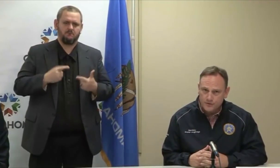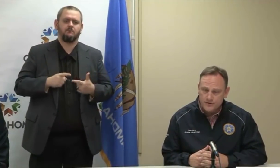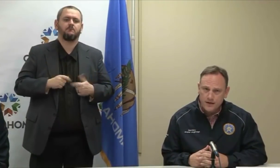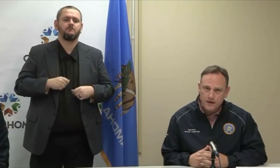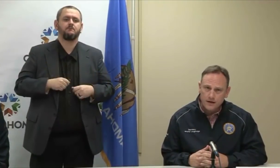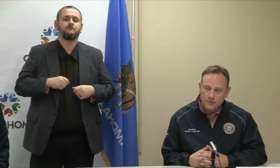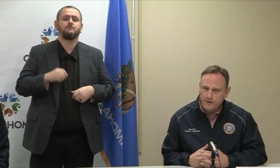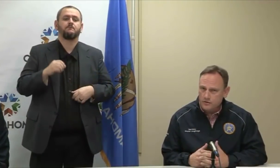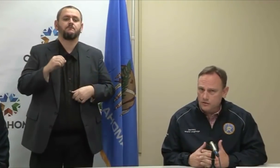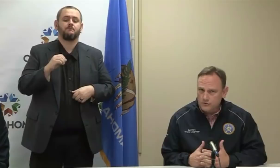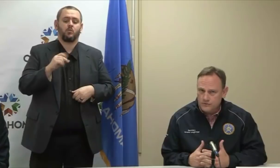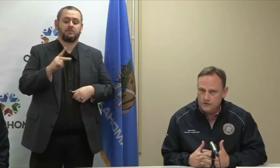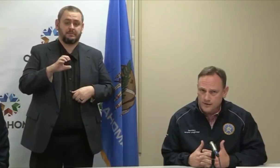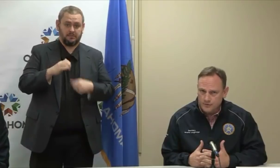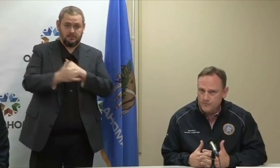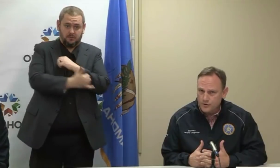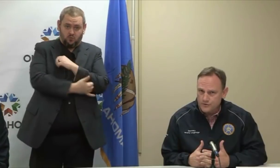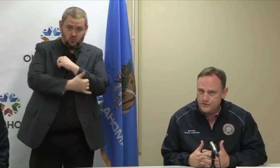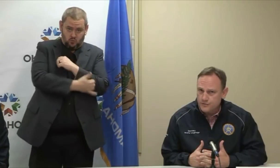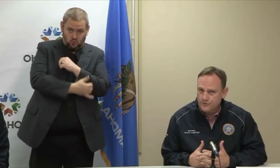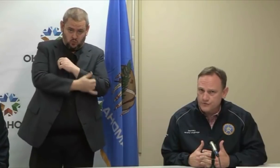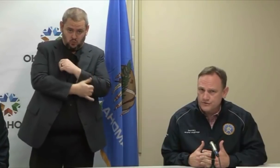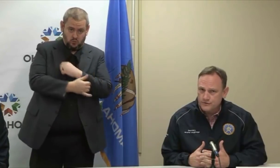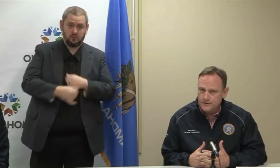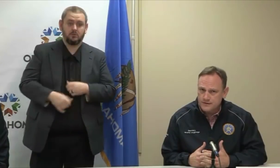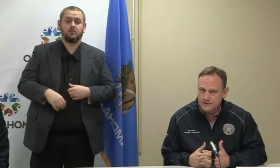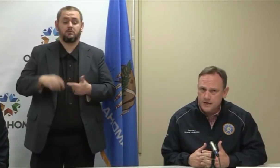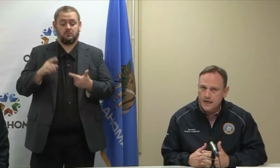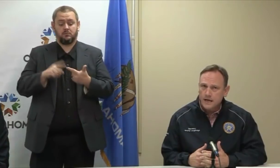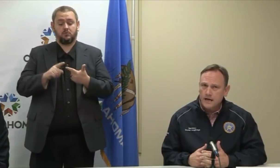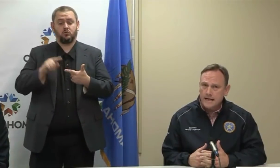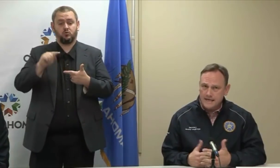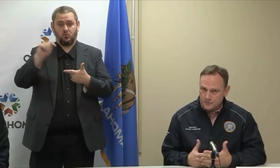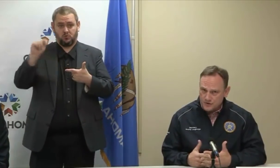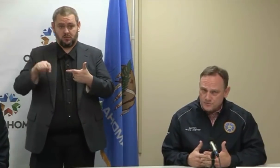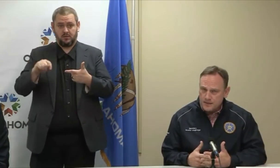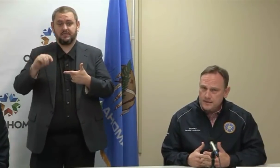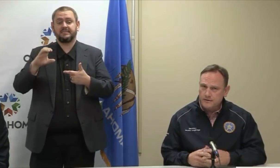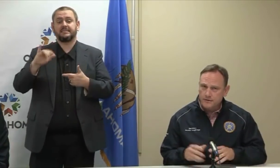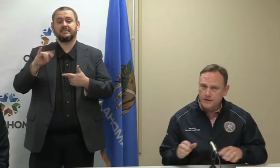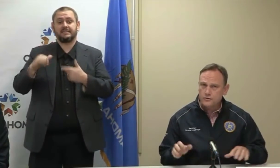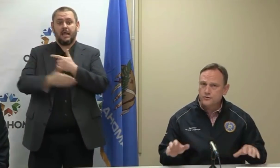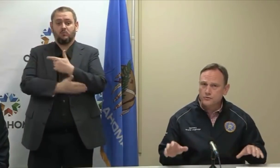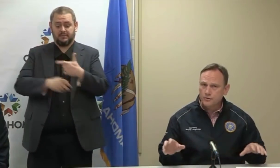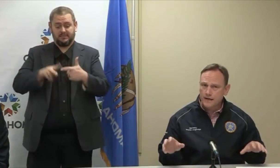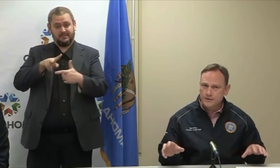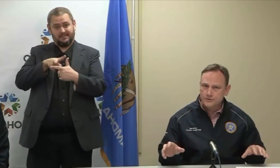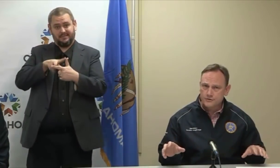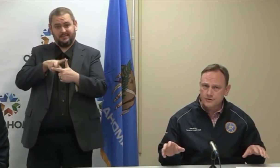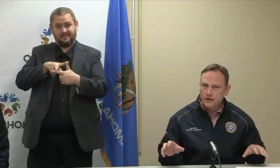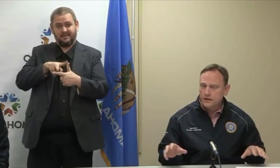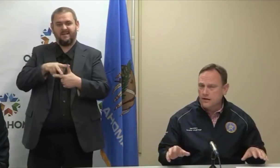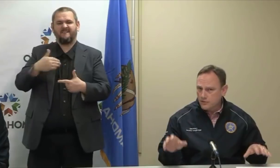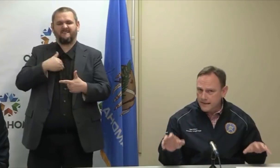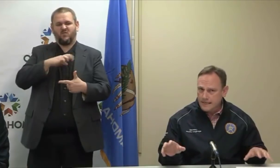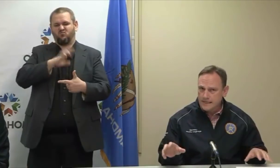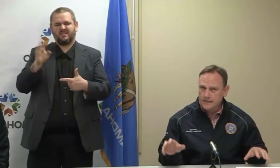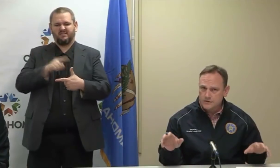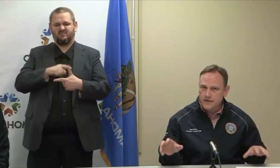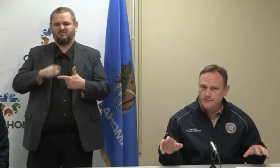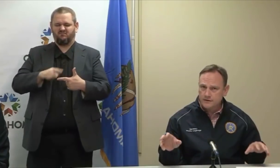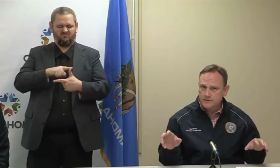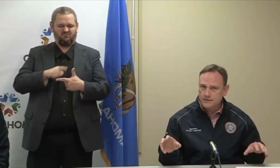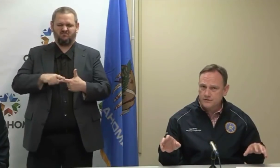Health Departments. We have a close collaborative partnership with those two entities. And as we speak, their two locations, again, are